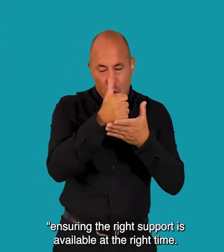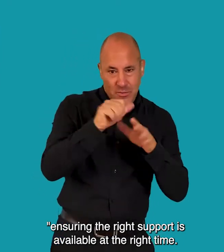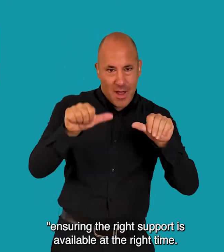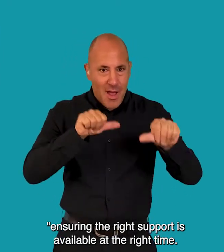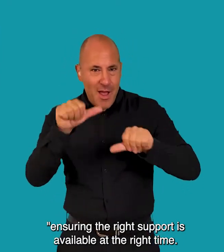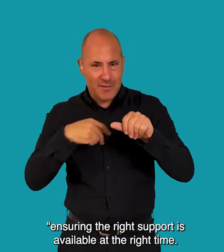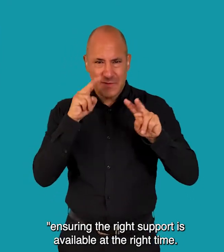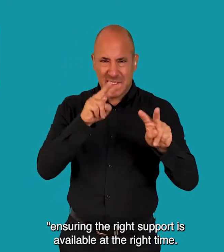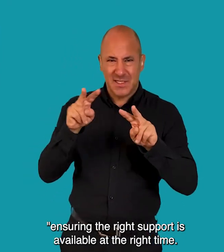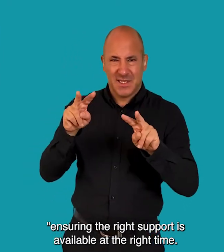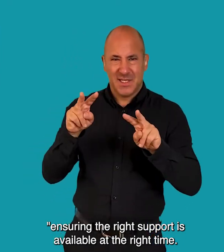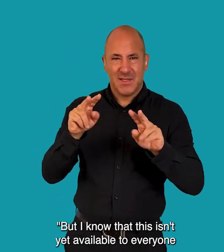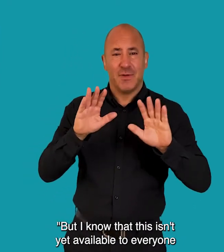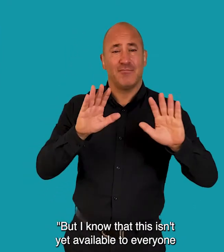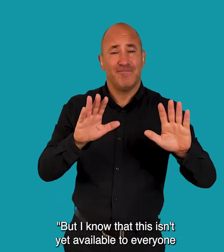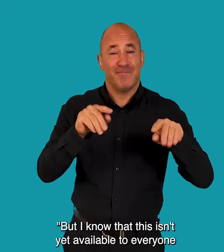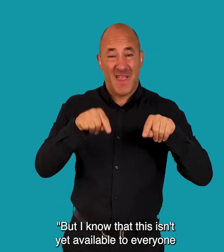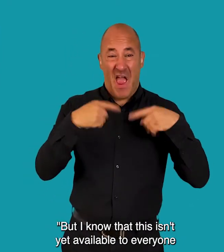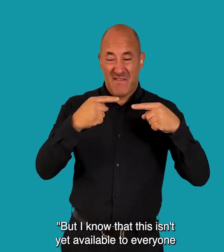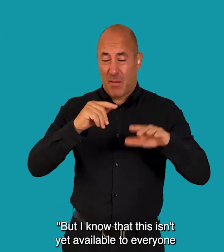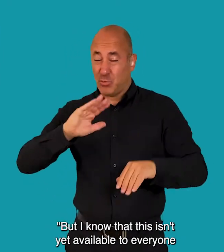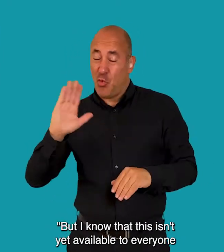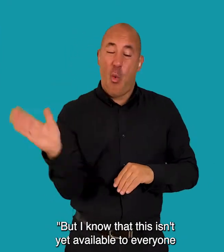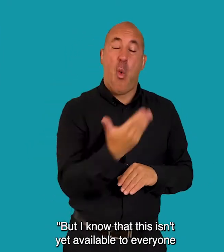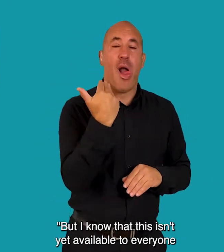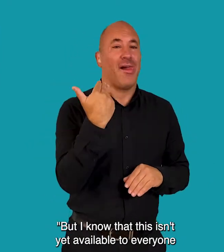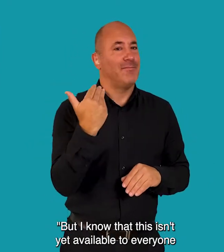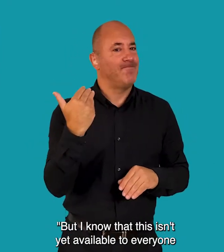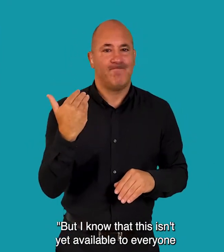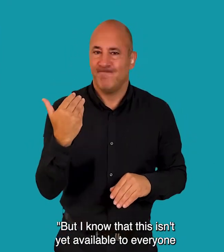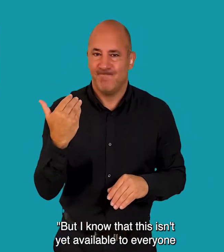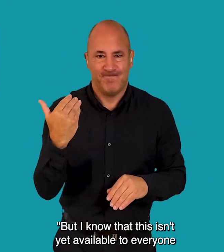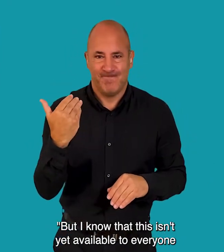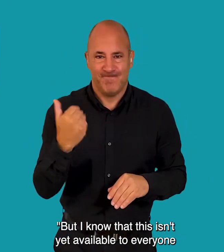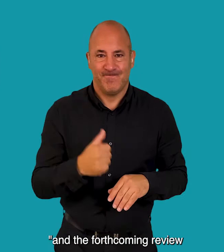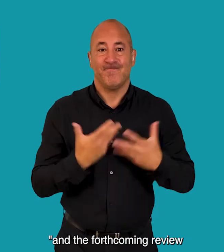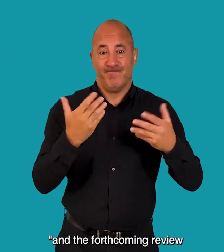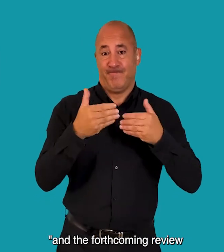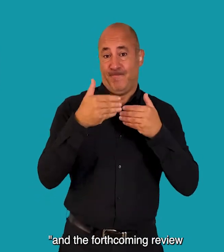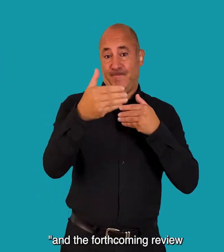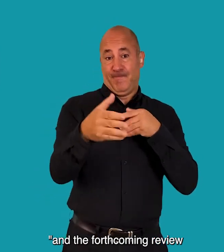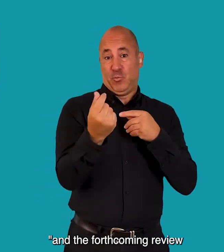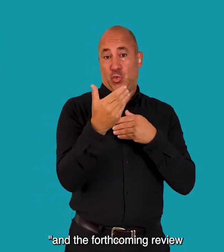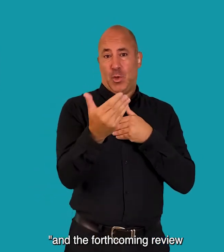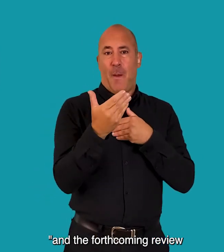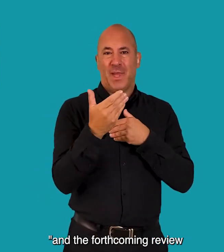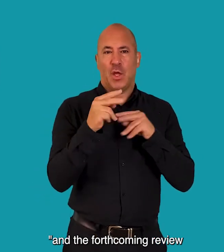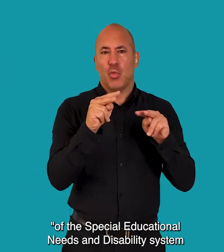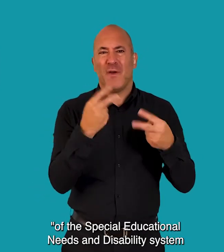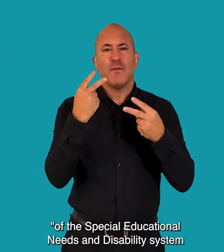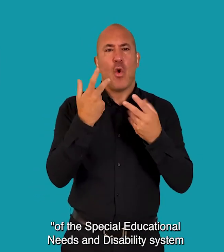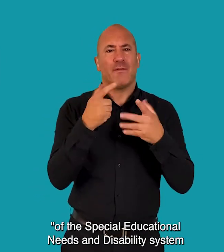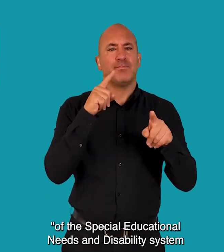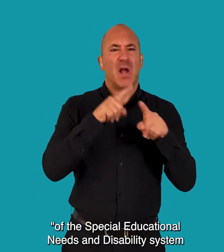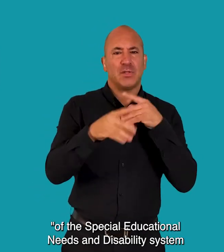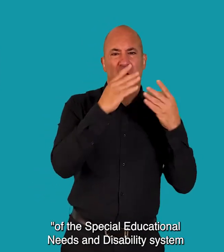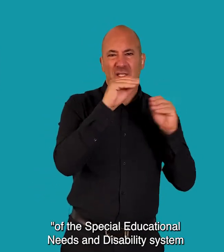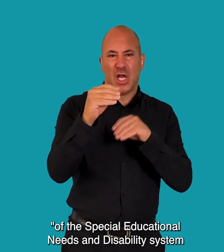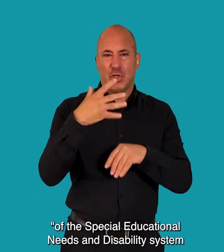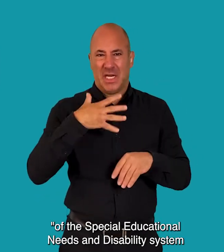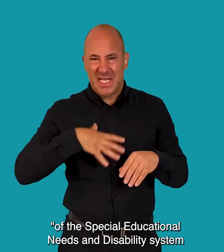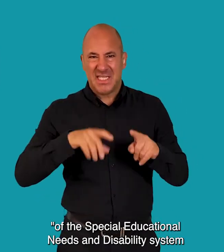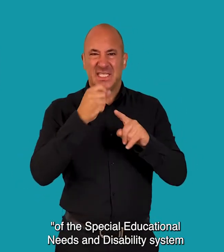at the right time But I know that this isn't yet available to everyone And the forthcoming review of the Special